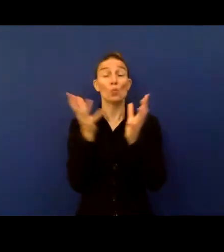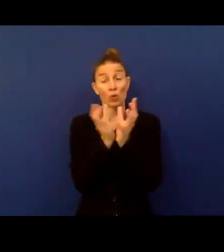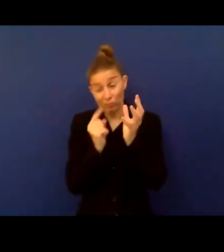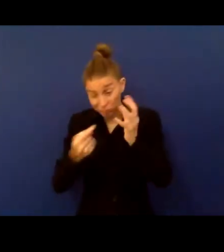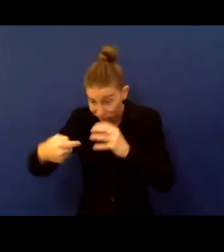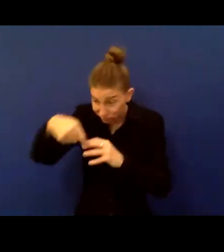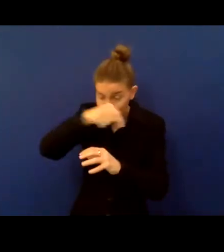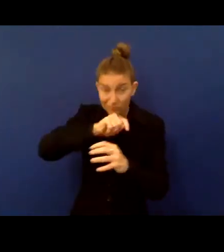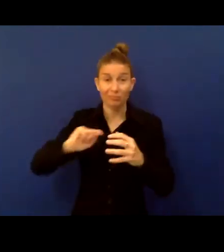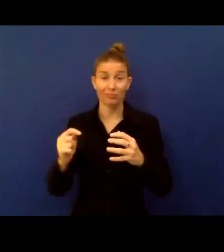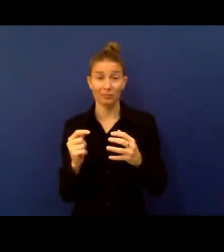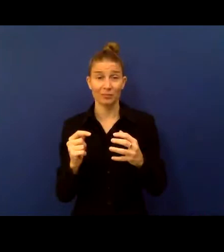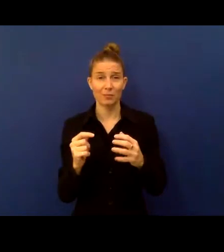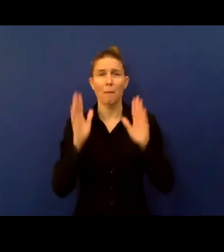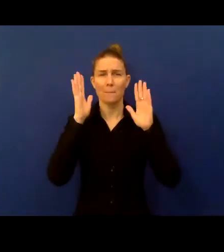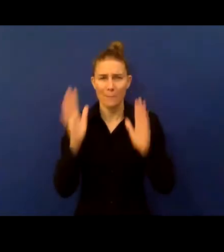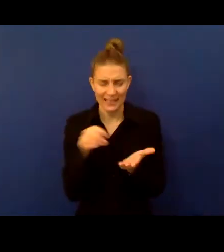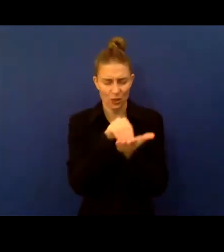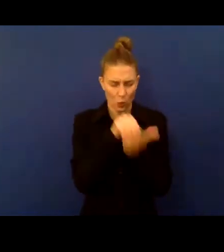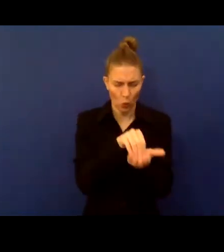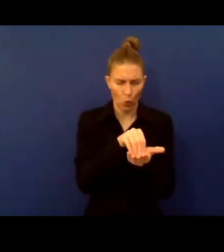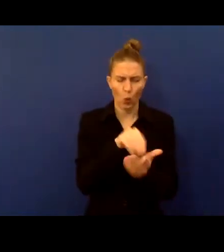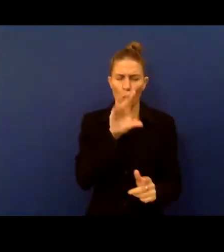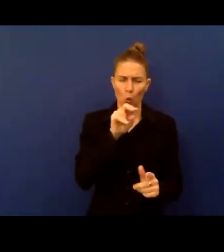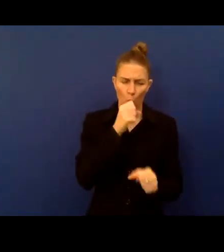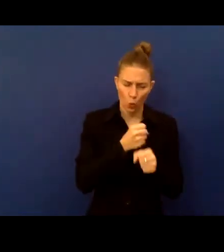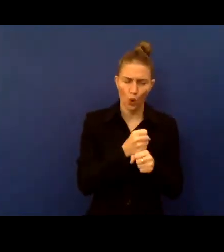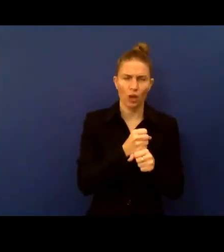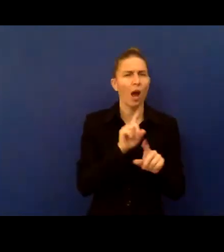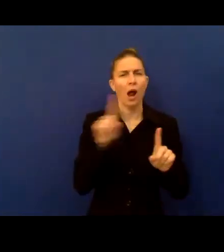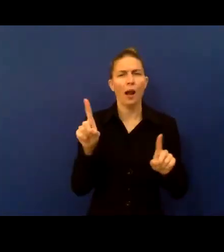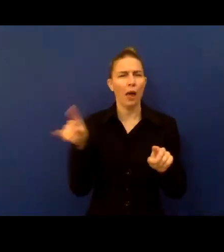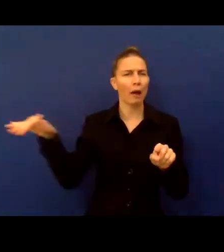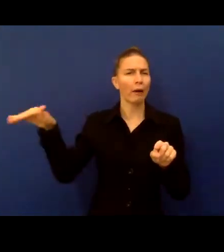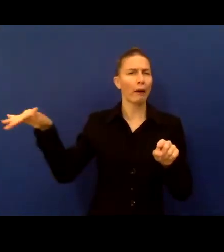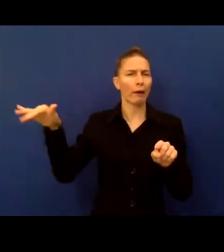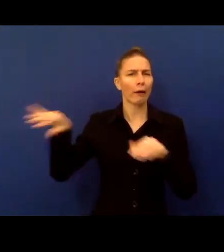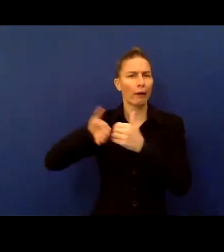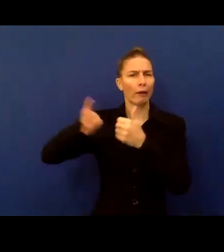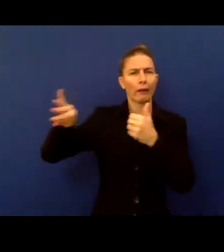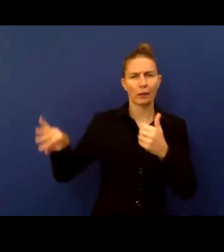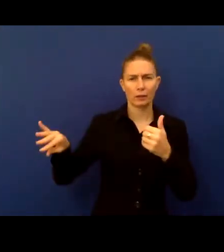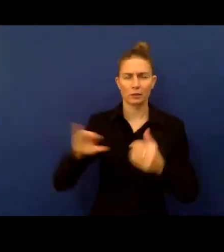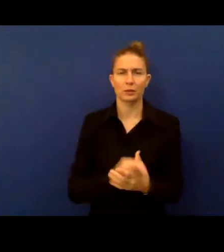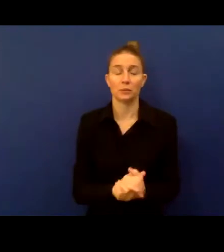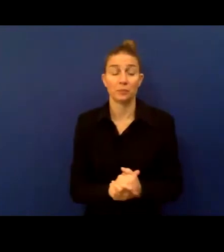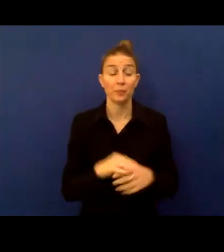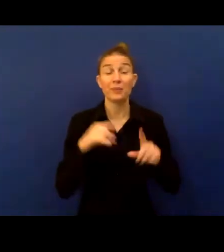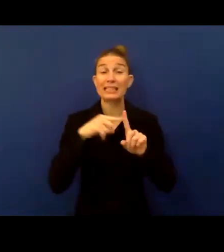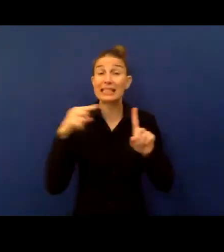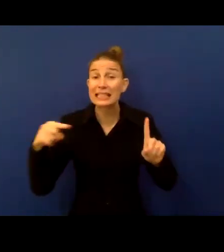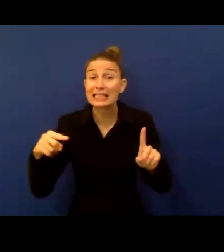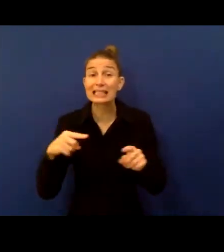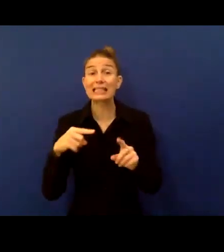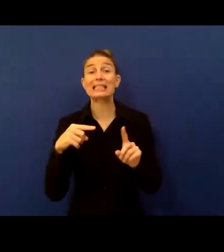of the core work, not on the fringes. And for this data and statistics are important. Relevant and